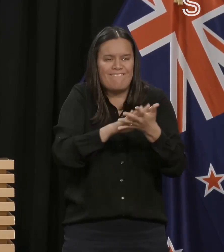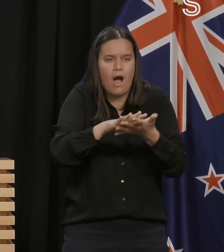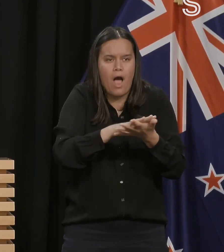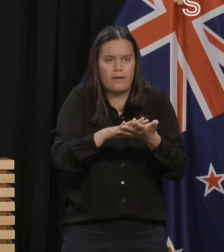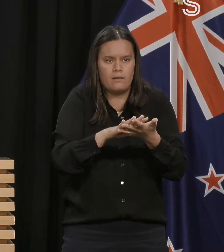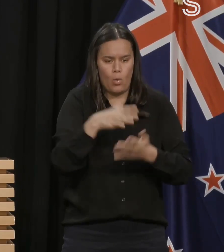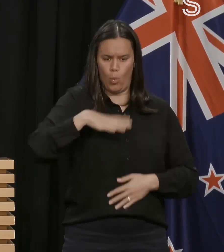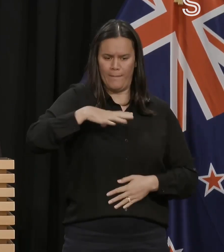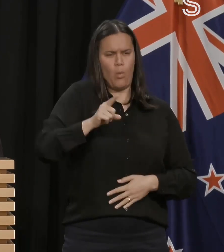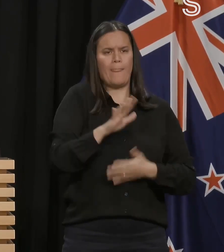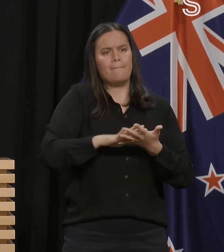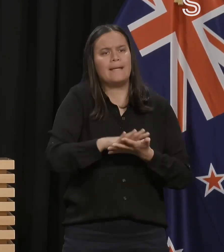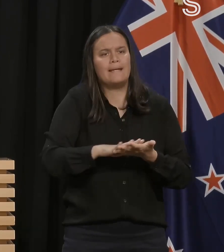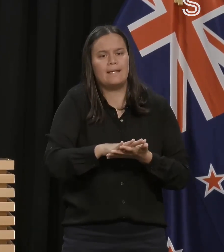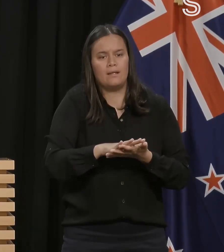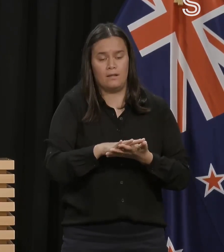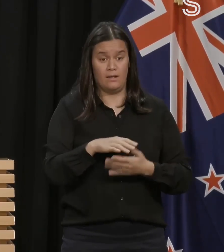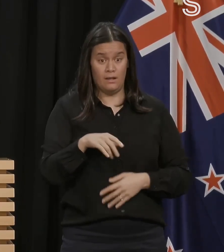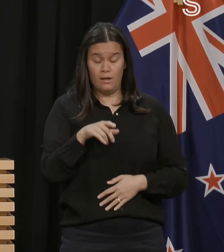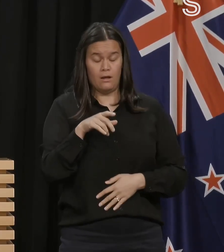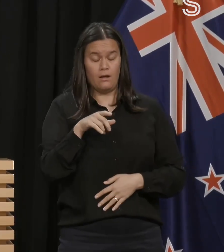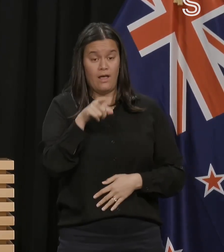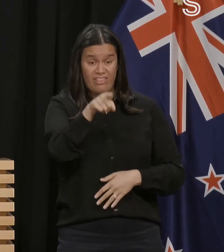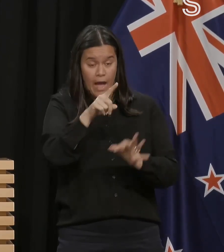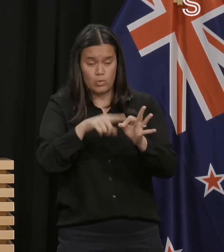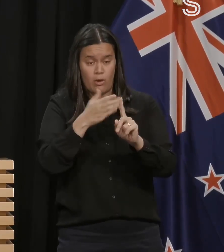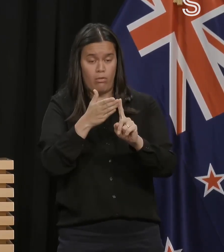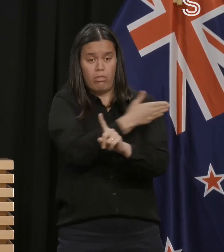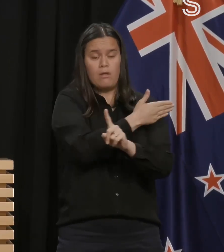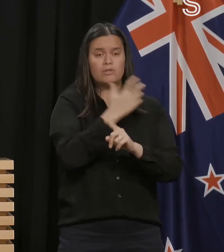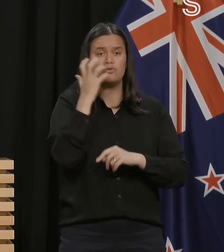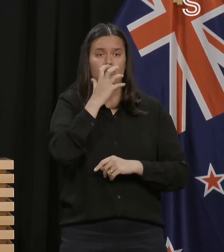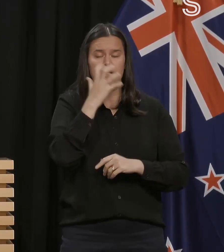To be honest, Sean, that question has come slightly out of left field for me.